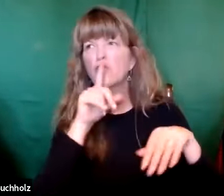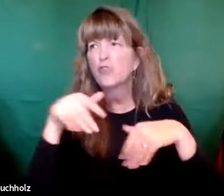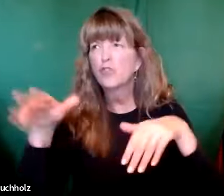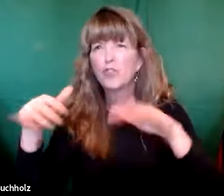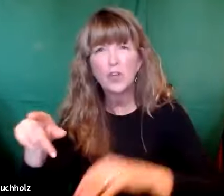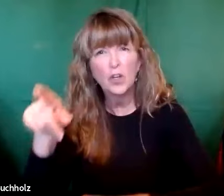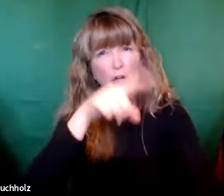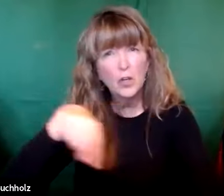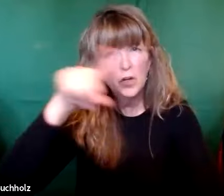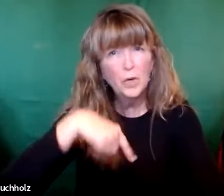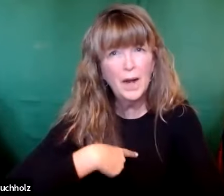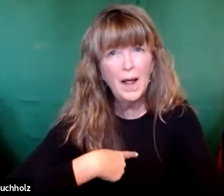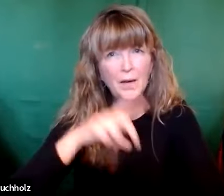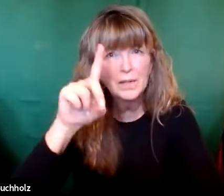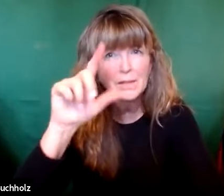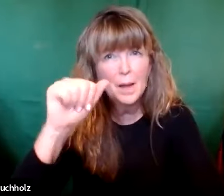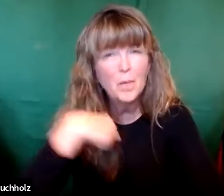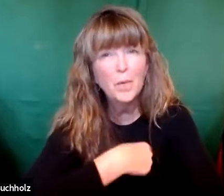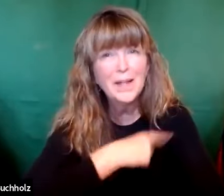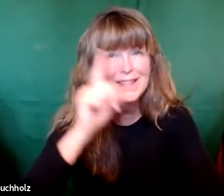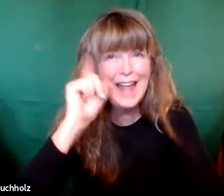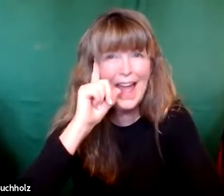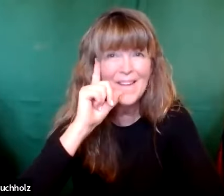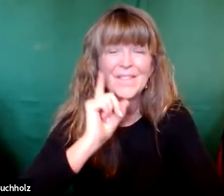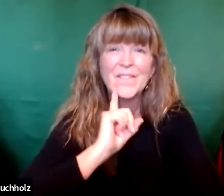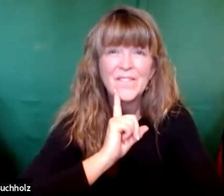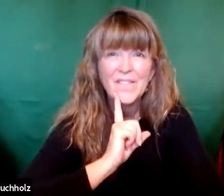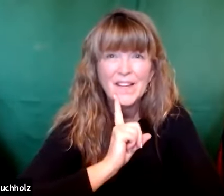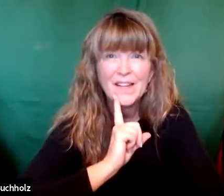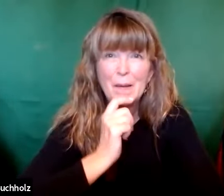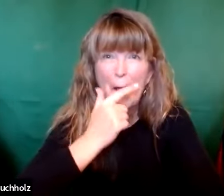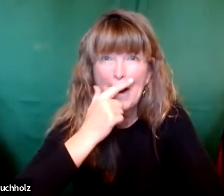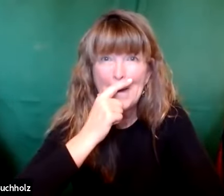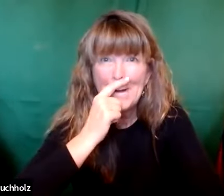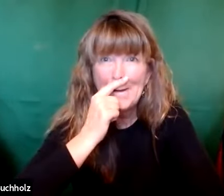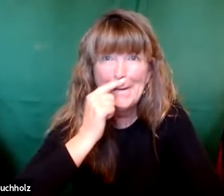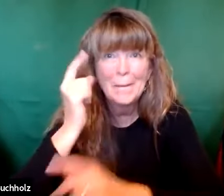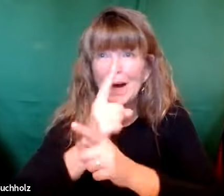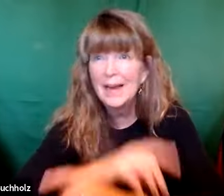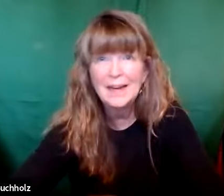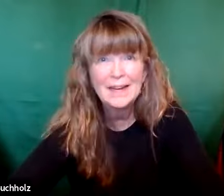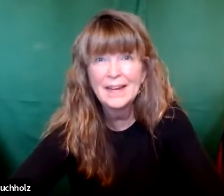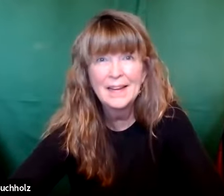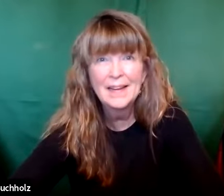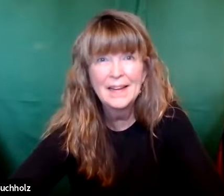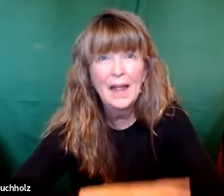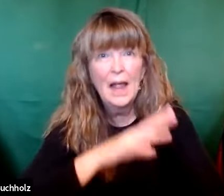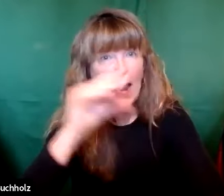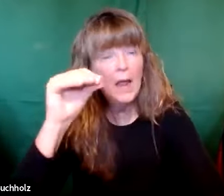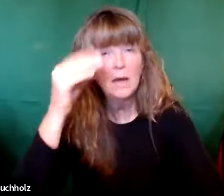We should not silence them. We should not discount them. You know, you and I have disabilities. We're deemed disabled because